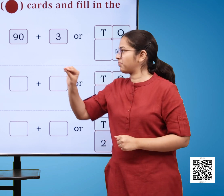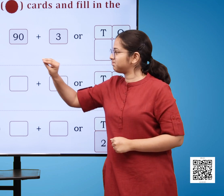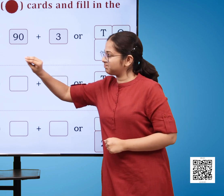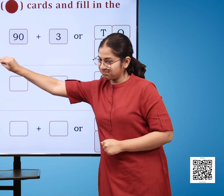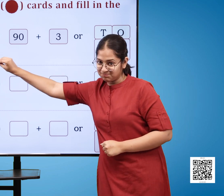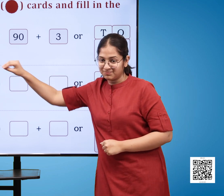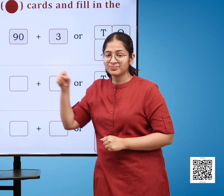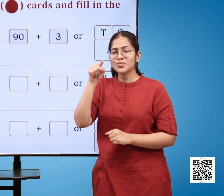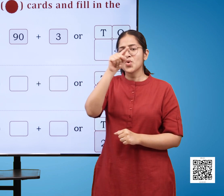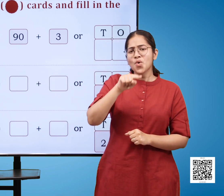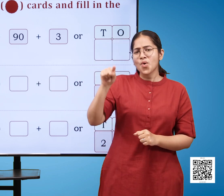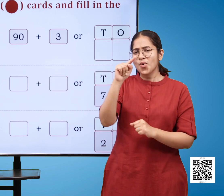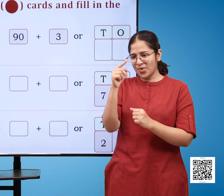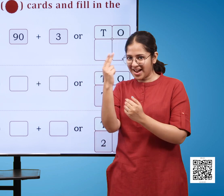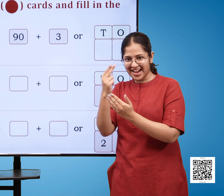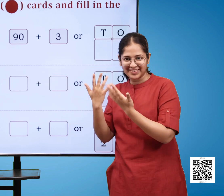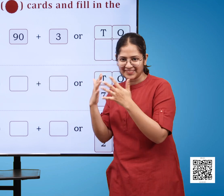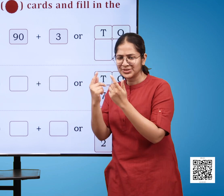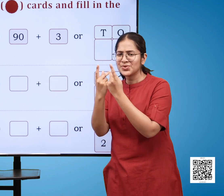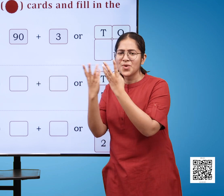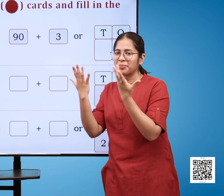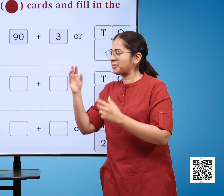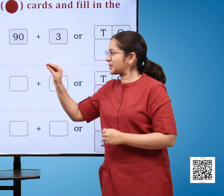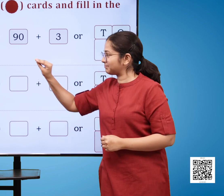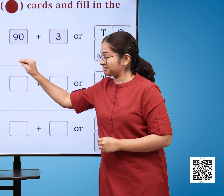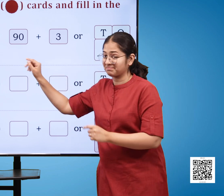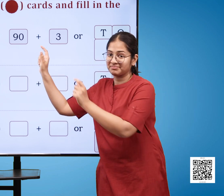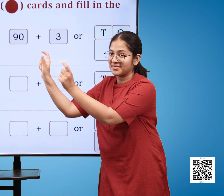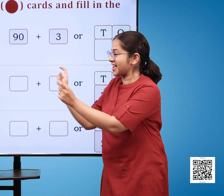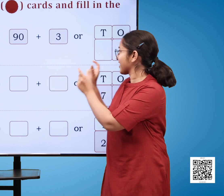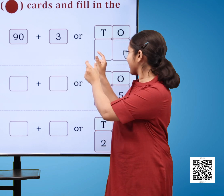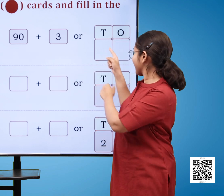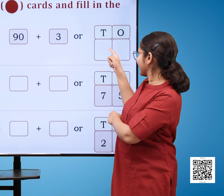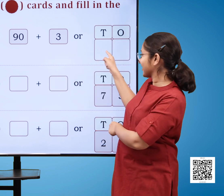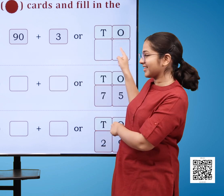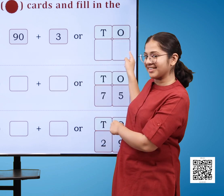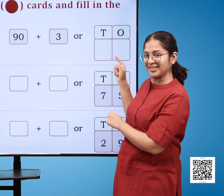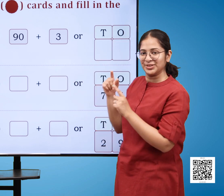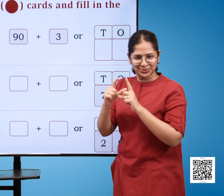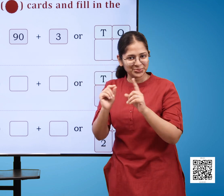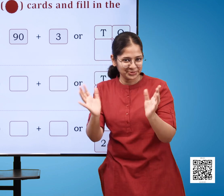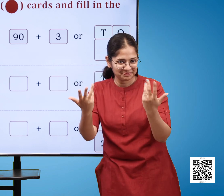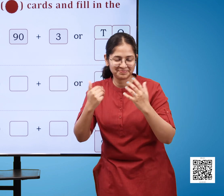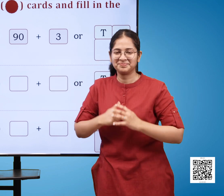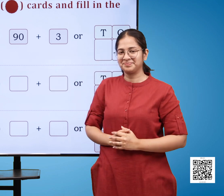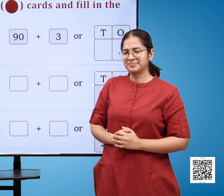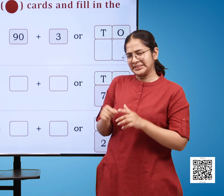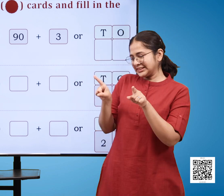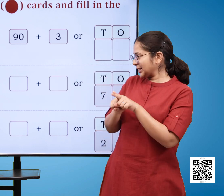blank ones equals to blank plus blank or t 7 o 5